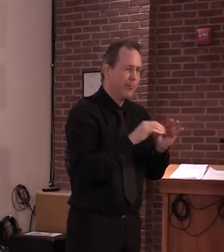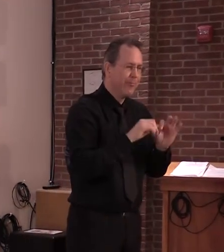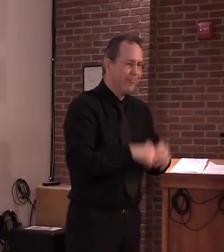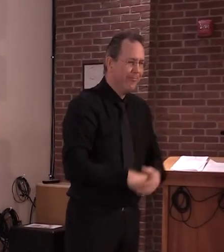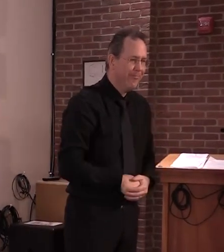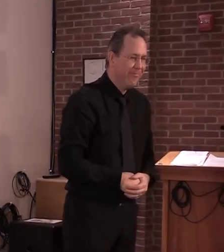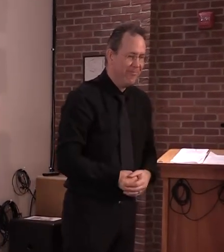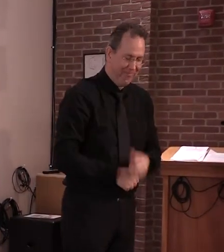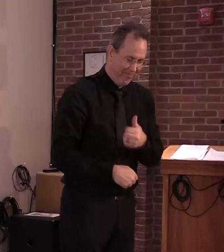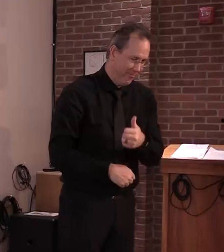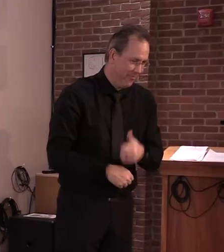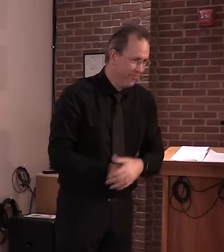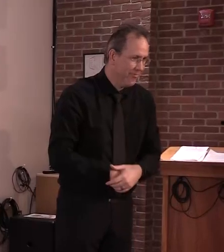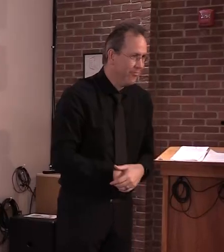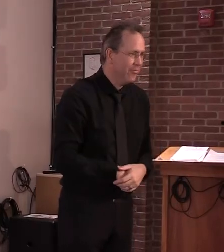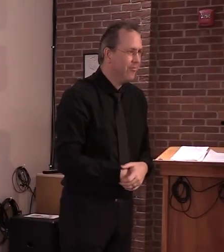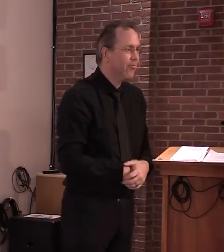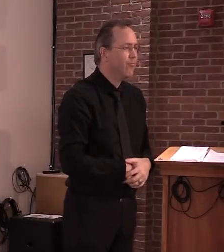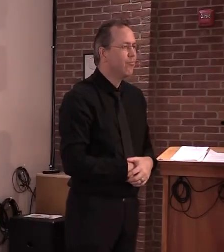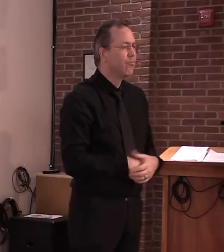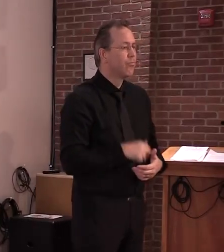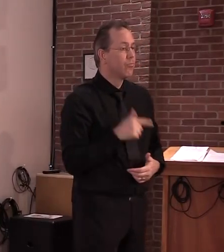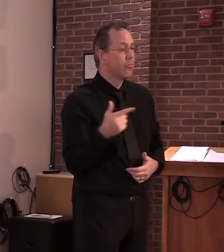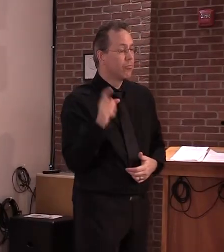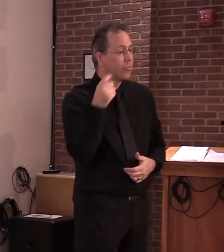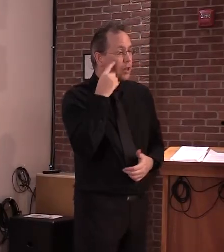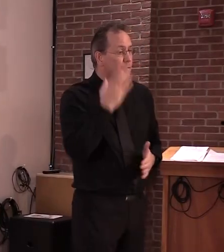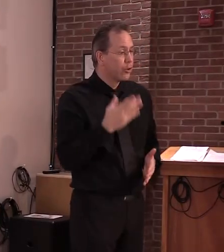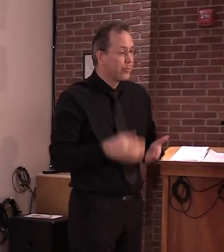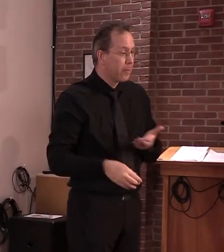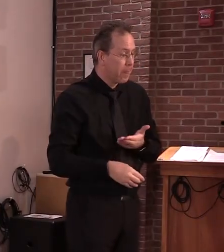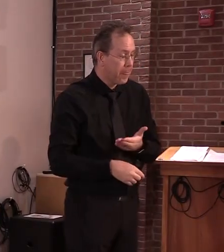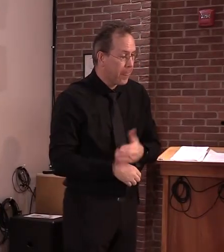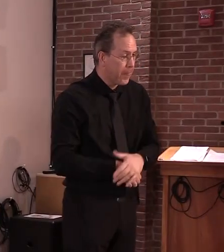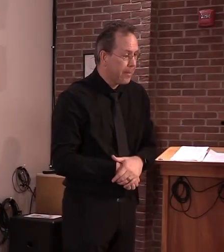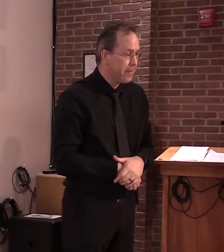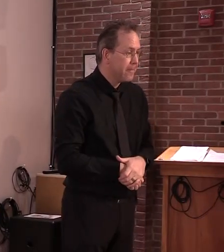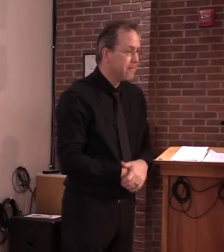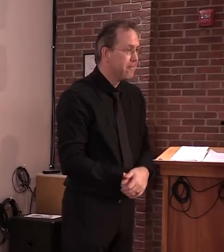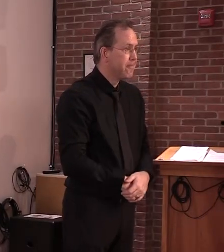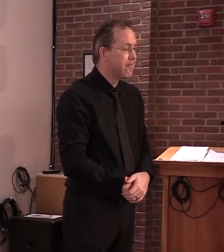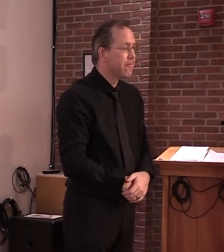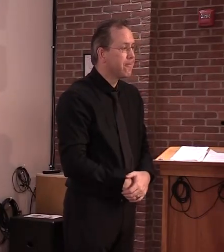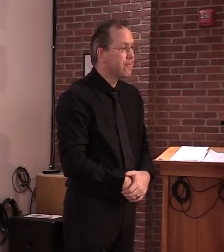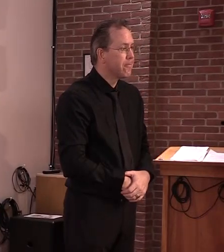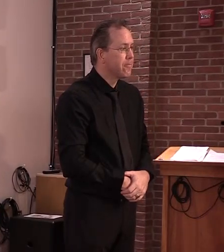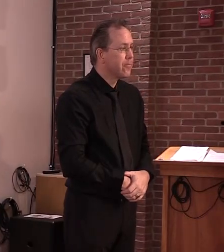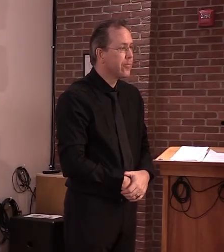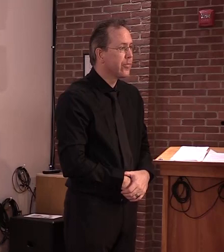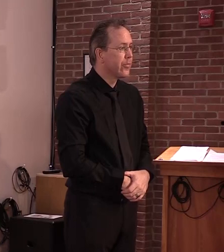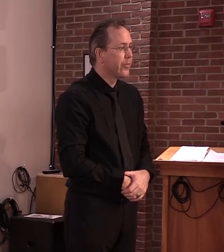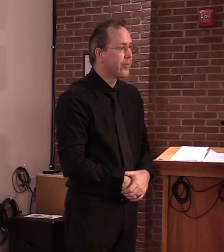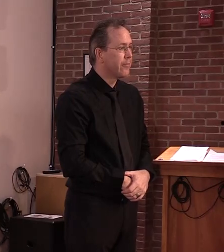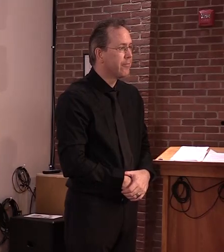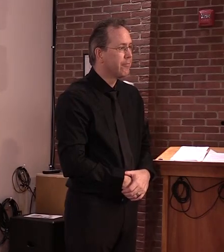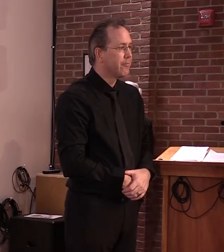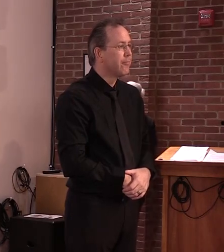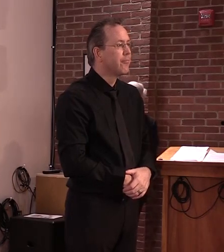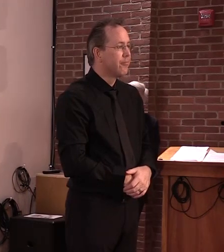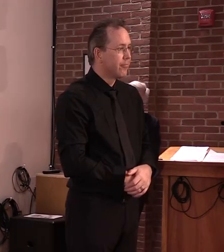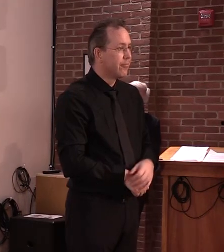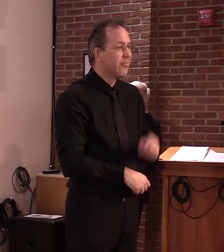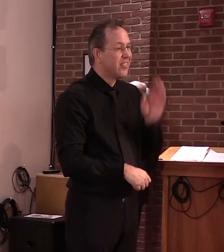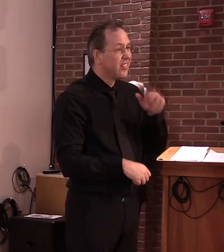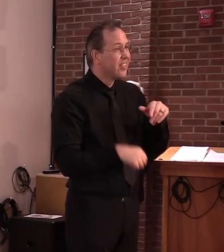Kat, I will say, this is, uh, what happens when we're trying to make some of these decisions, and that's why we have to base everything on the data and the science,